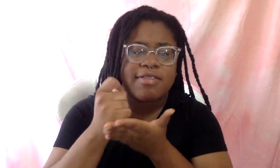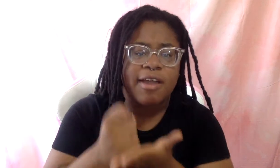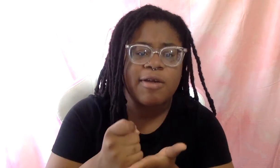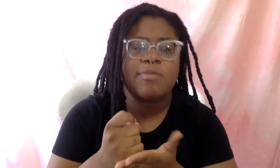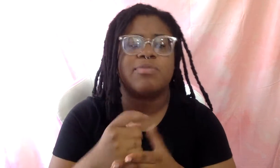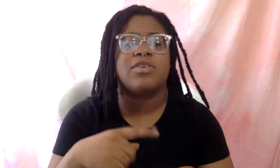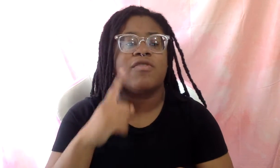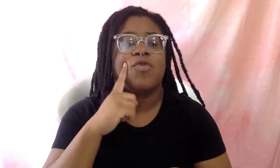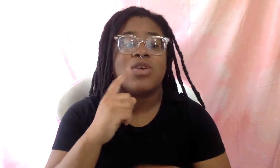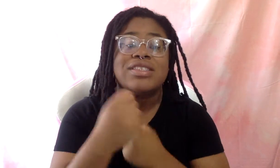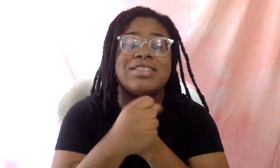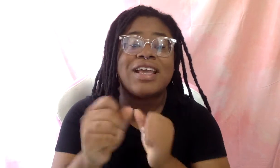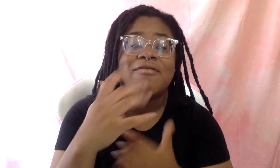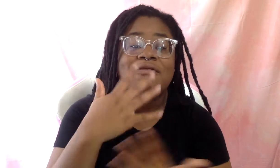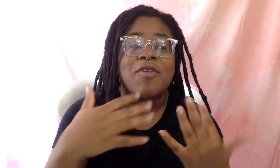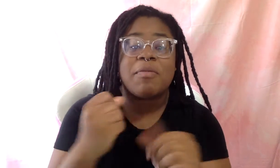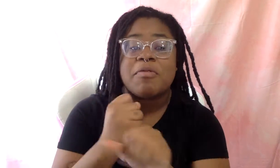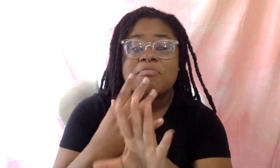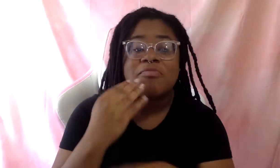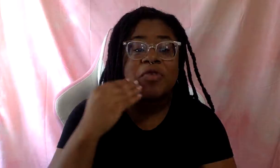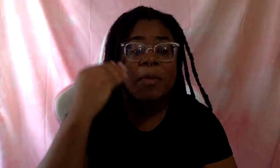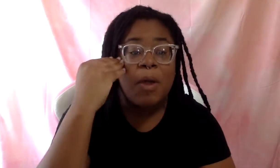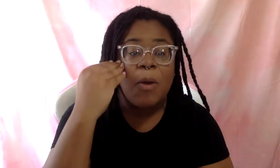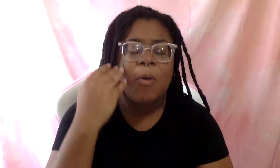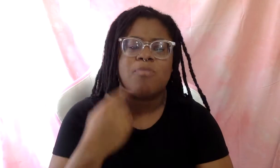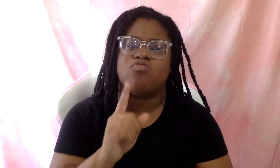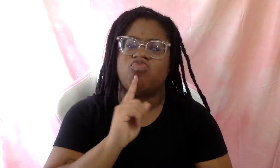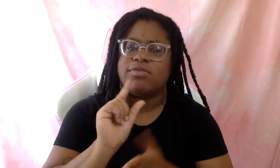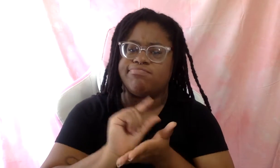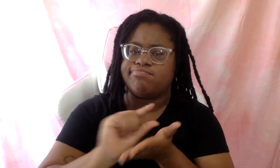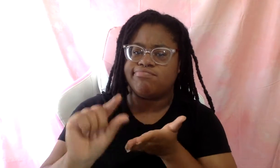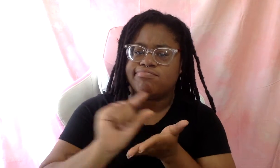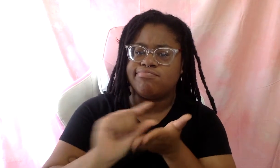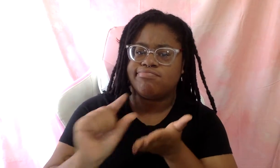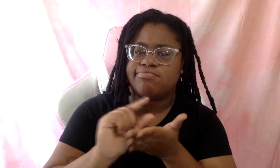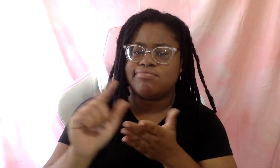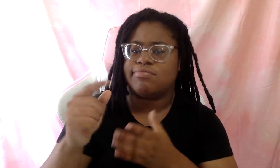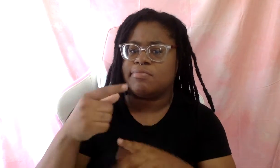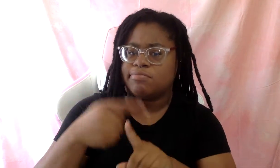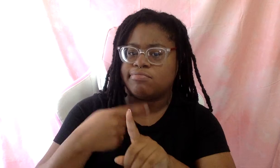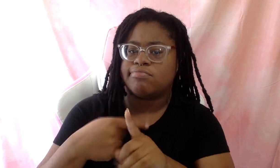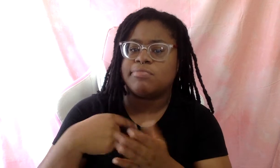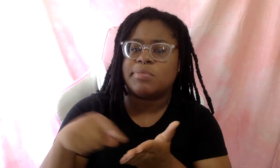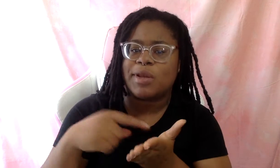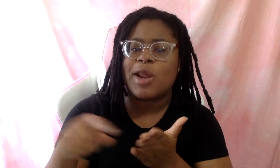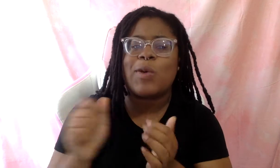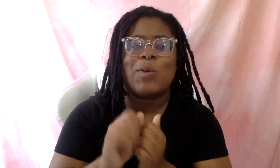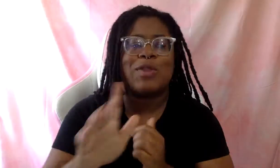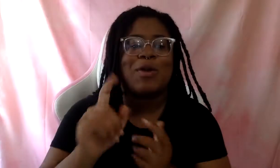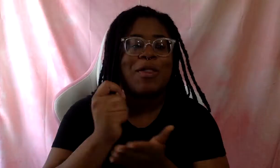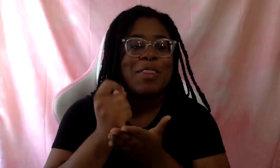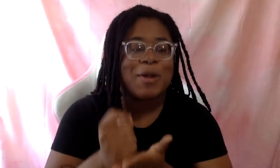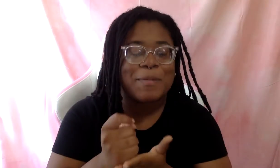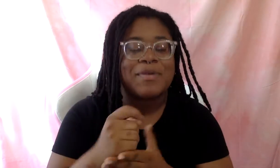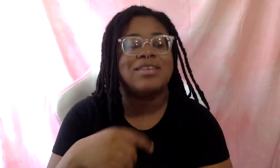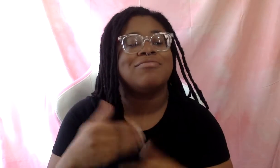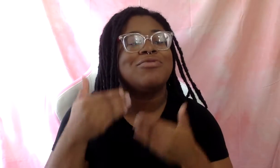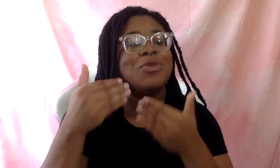fee for unlimited therapy with your therapist. Visit www.betterhelp.com slash absolutely not for more